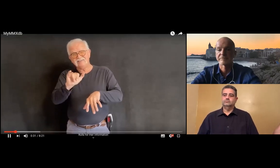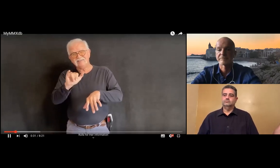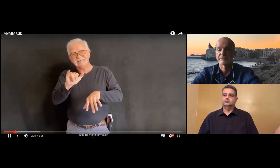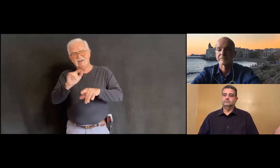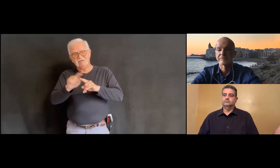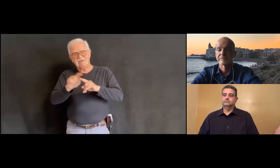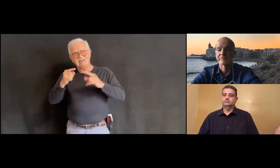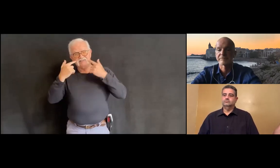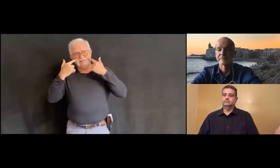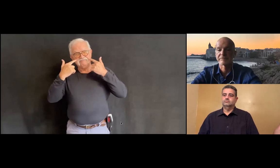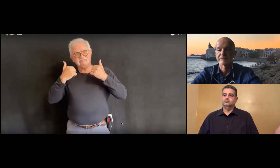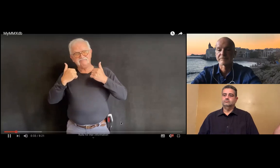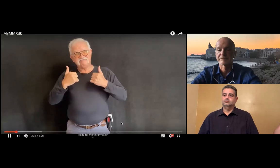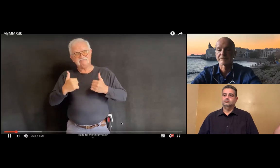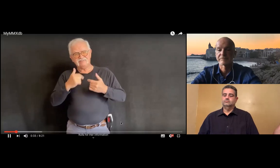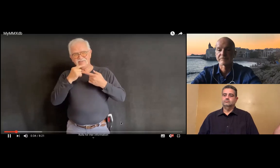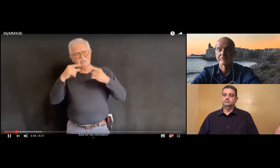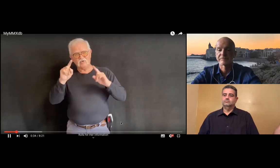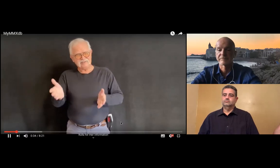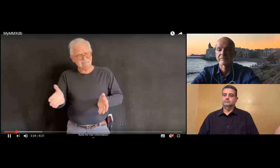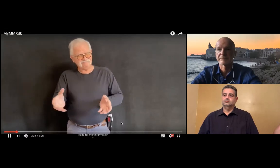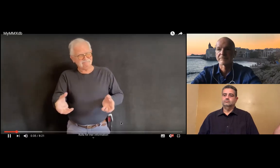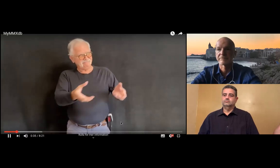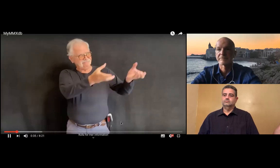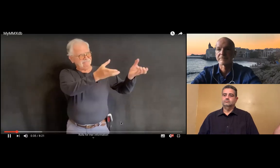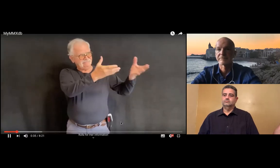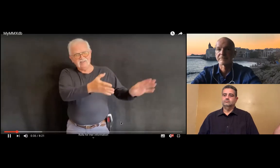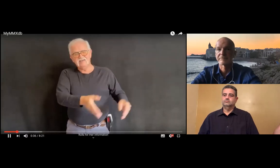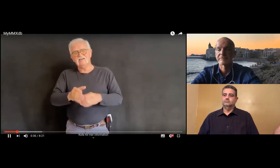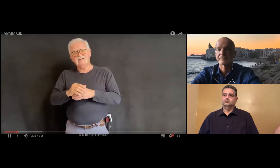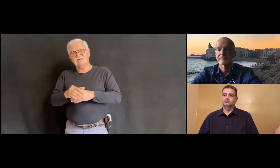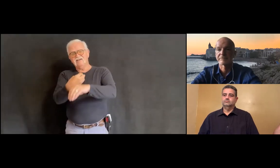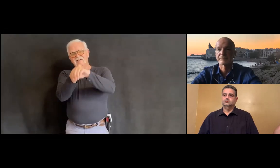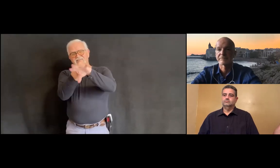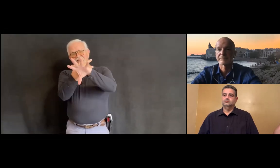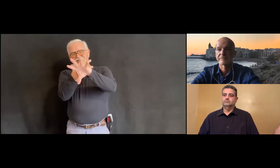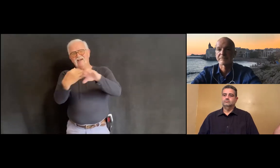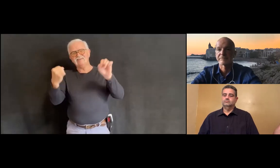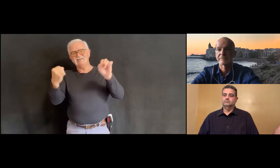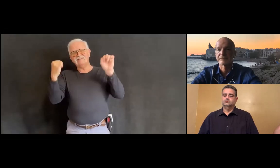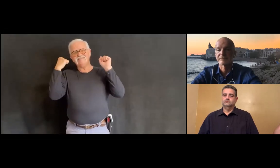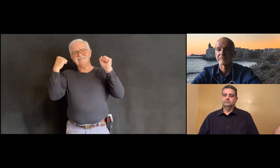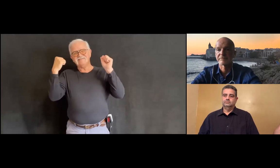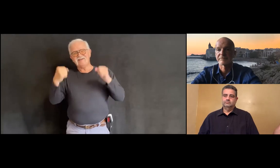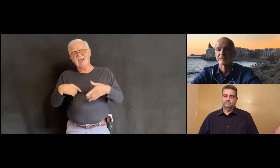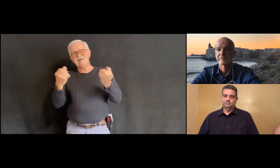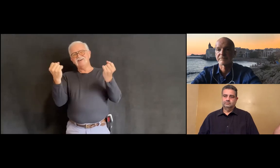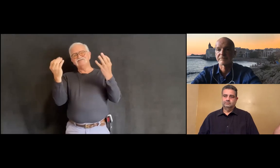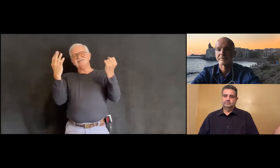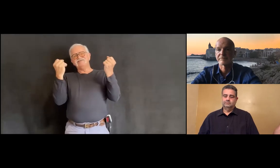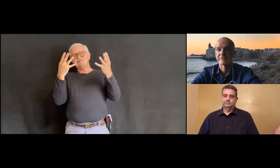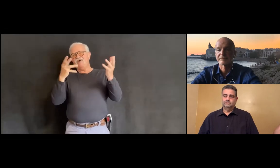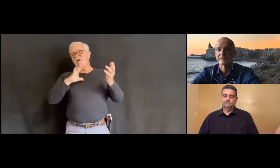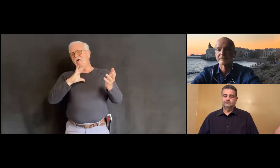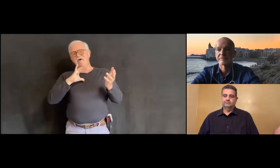But the past, of course, being older, I used a TTY. As my vision deteriorated, the lettering on the